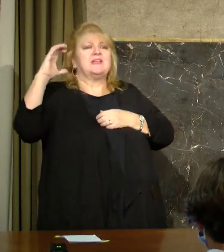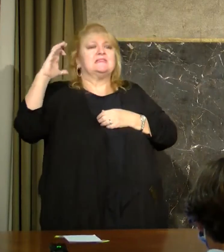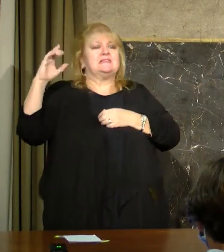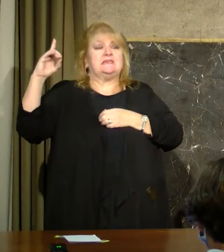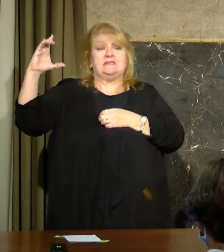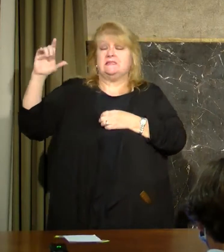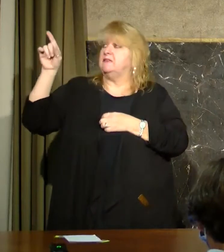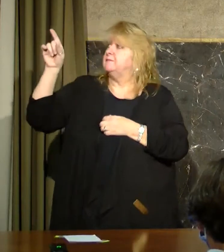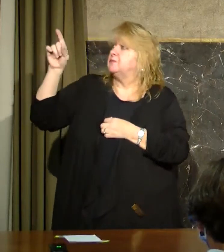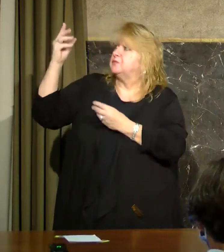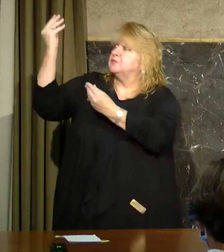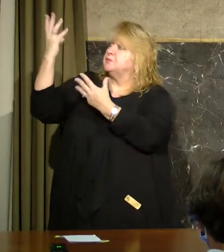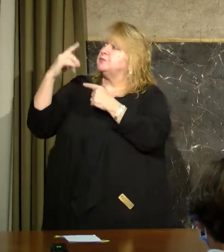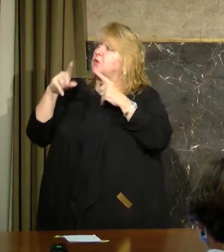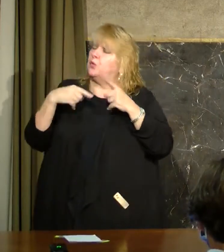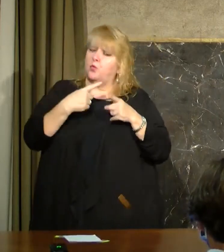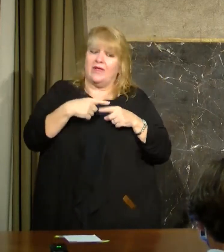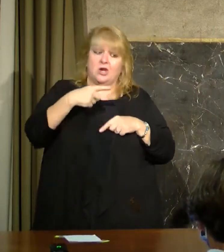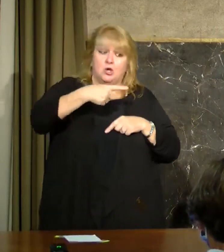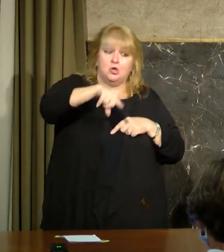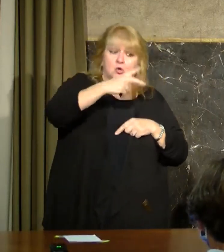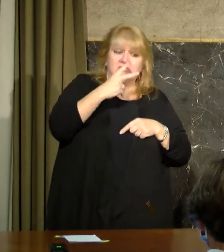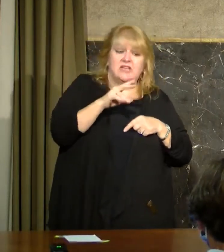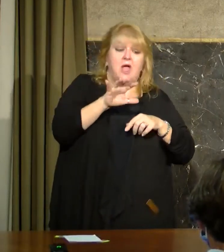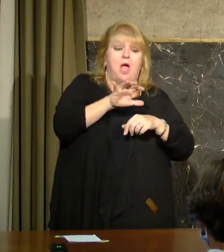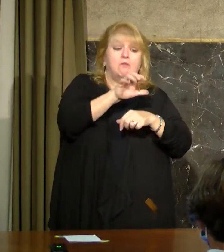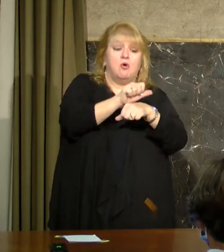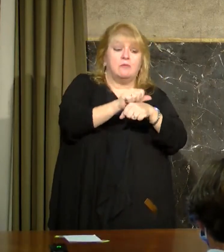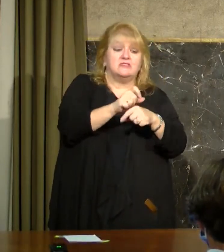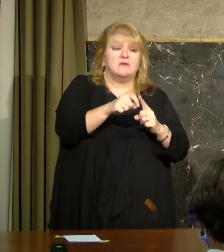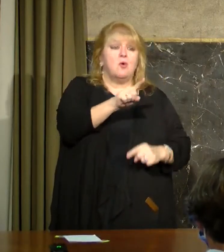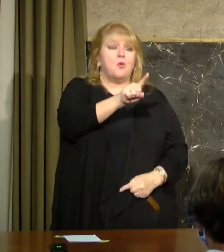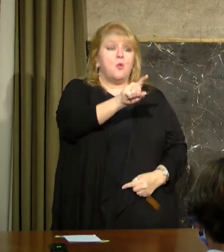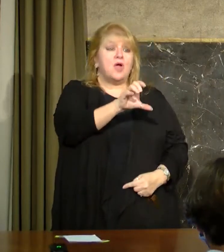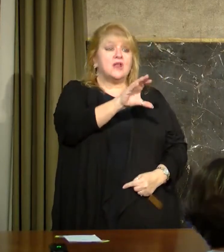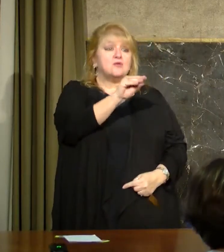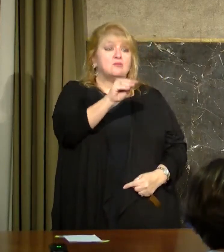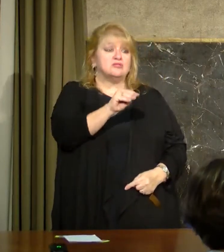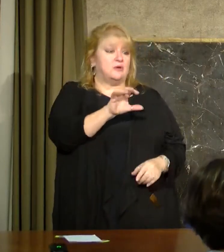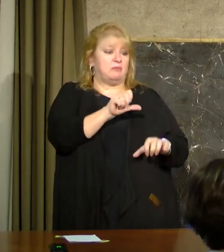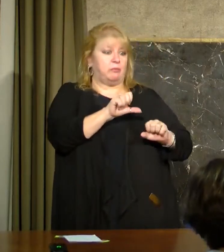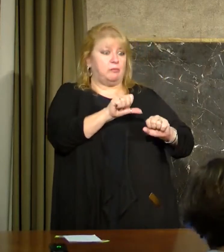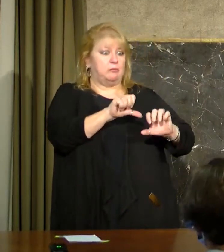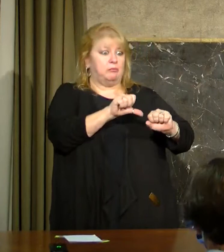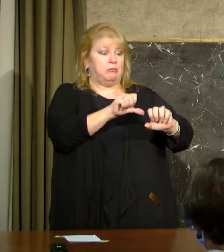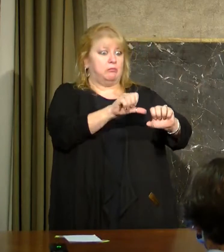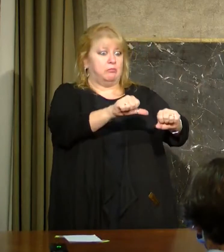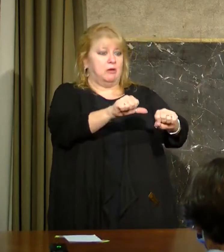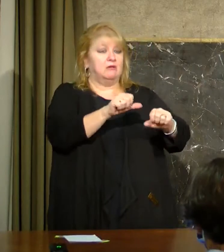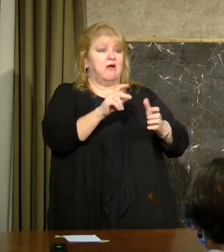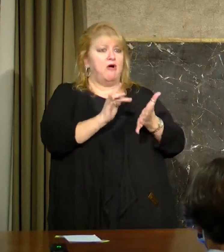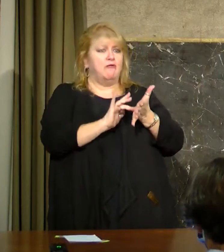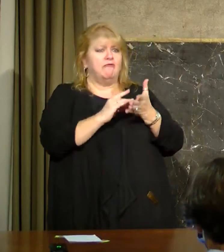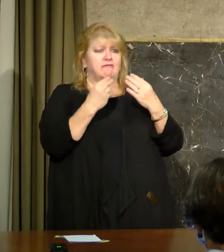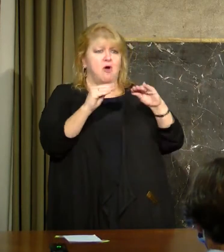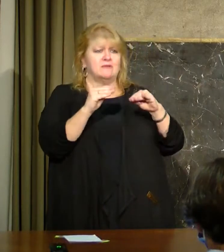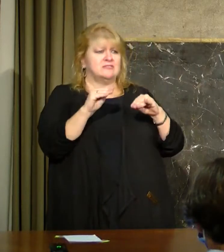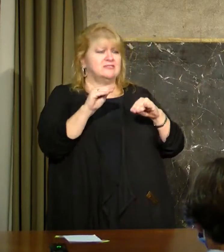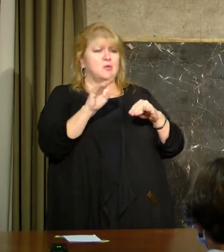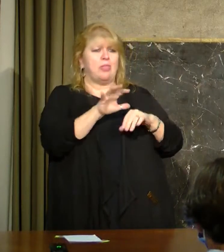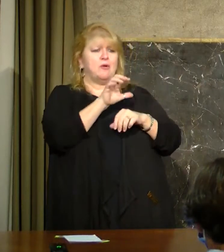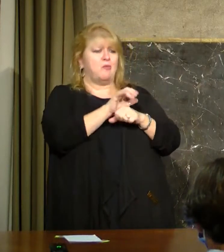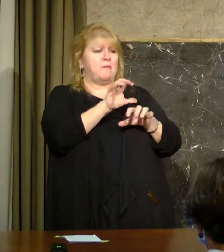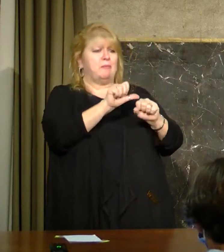when you start to see your appointments go from 100% capacity, like they certainly are now at the pharmacies, down to 80